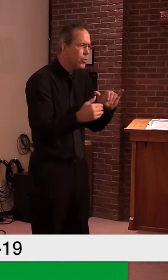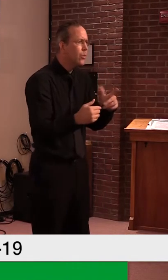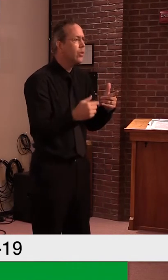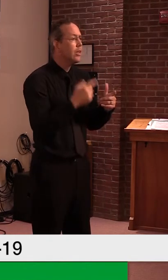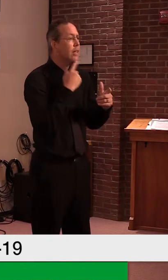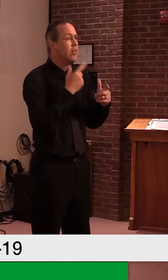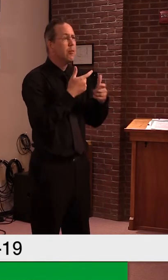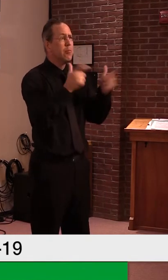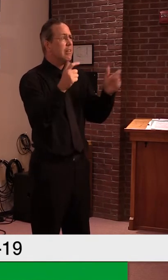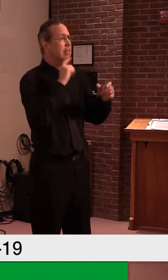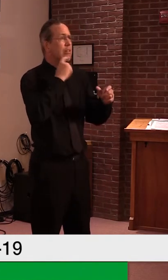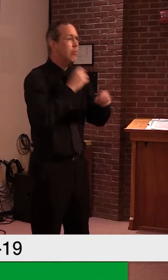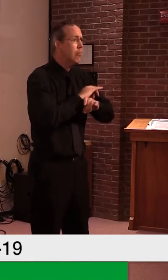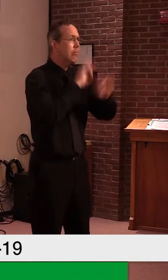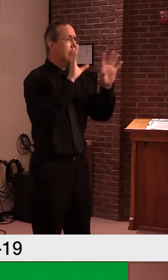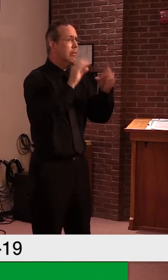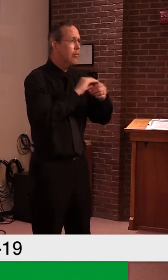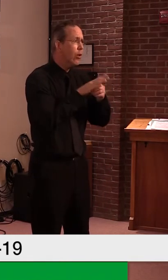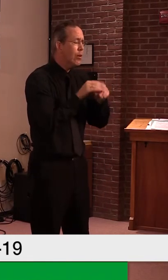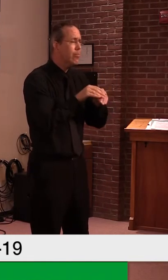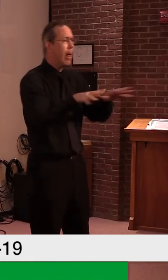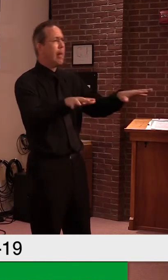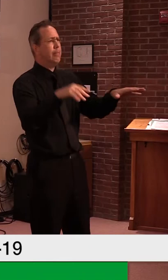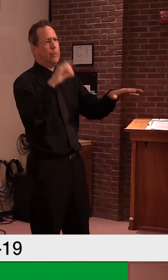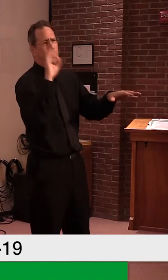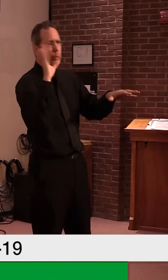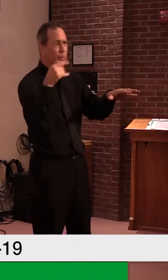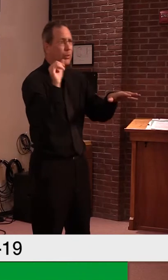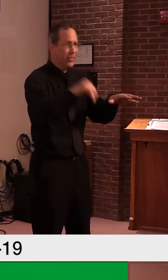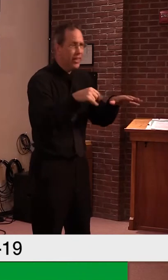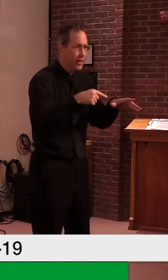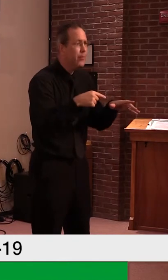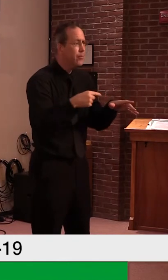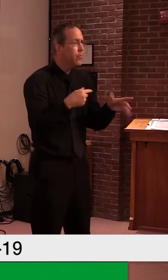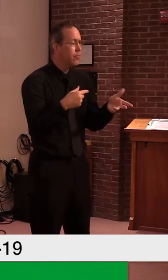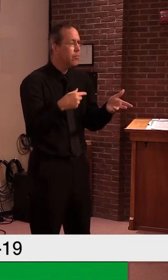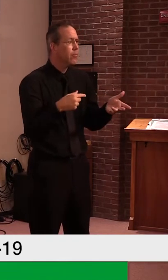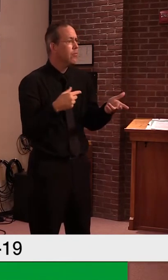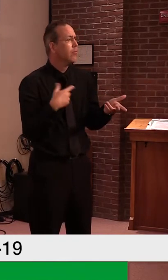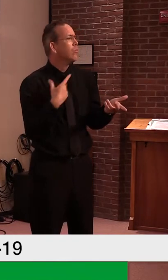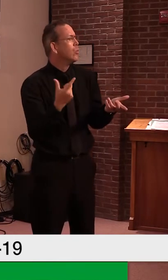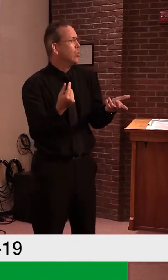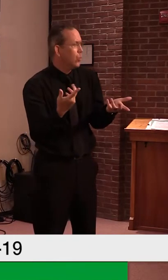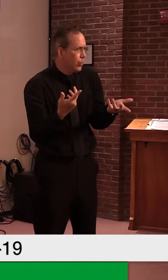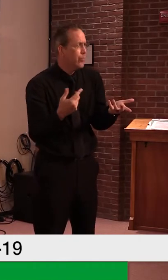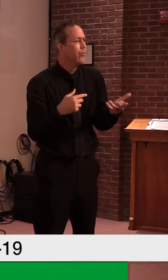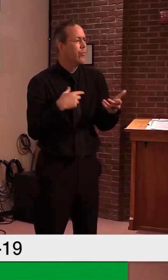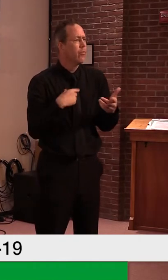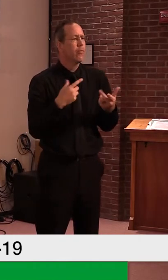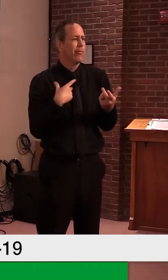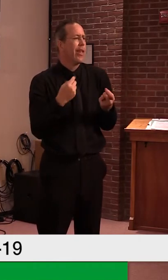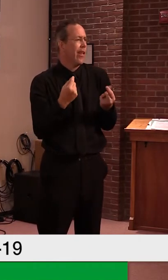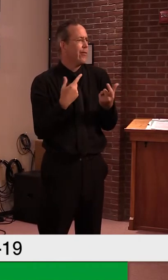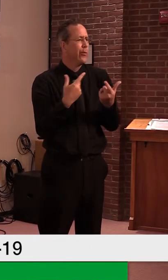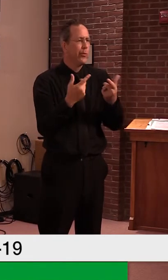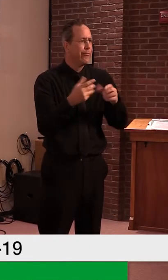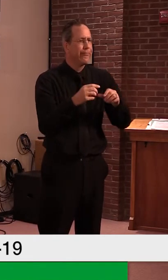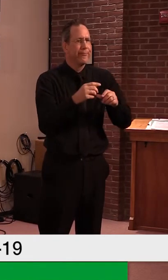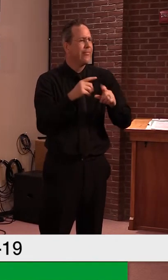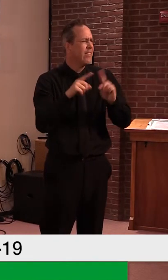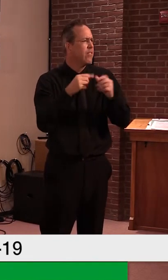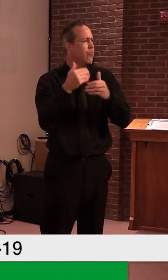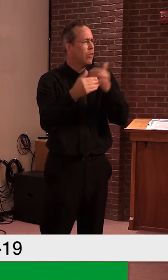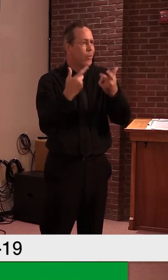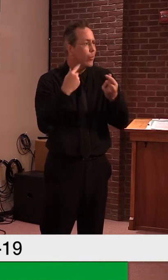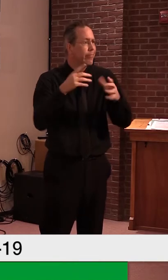in terms of sanitation and quarantine units that we can stand up. And frankly,